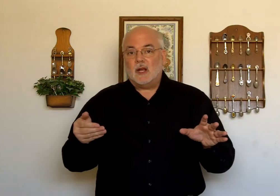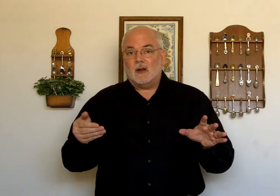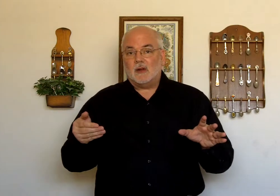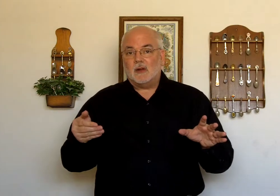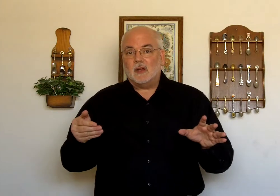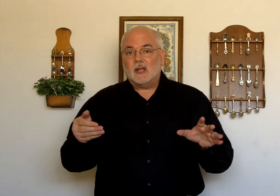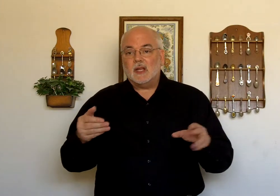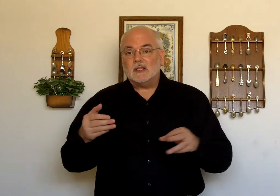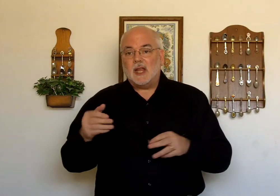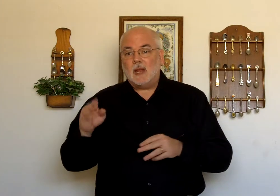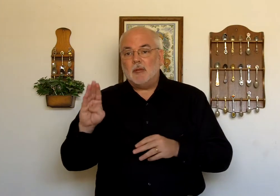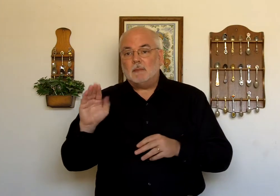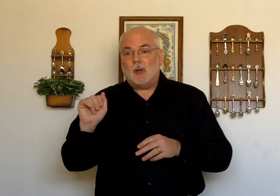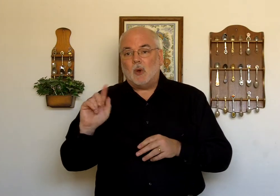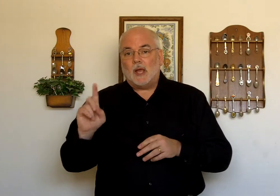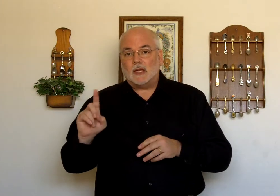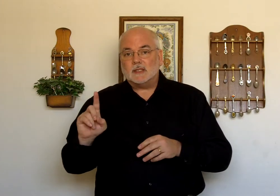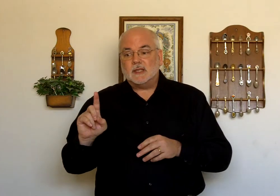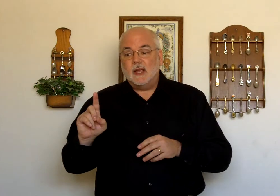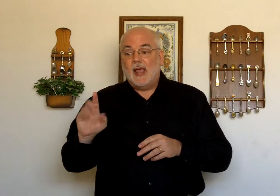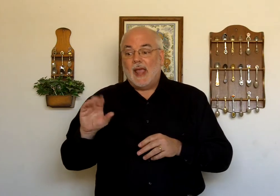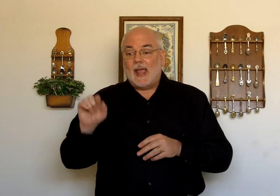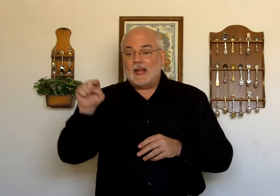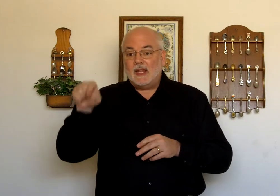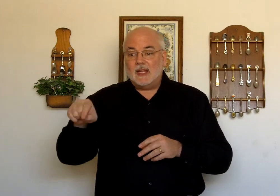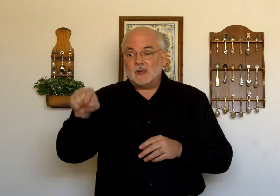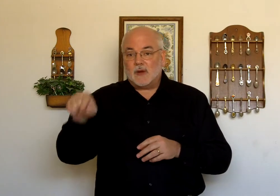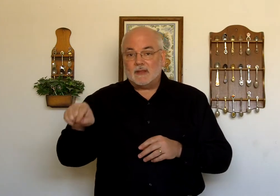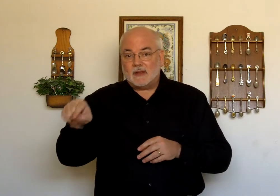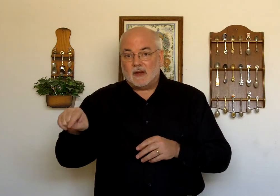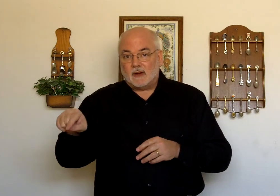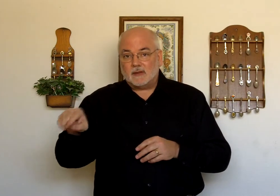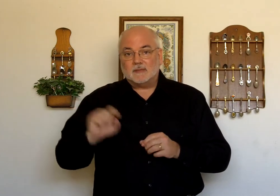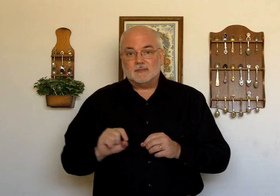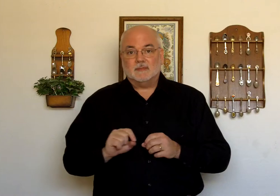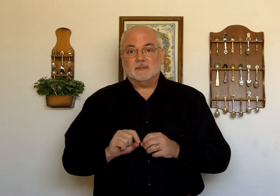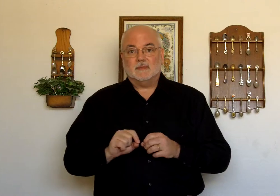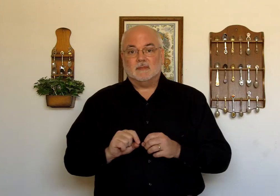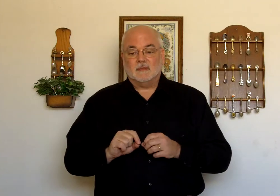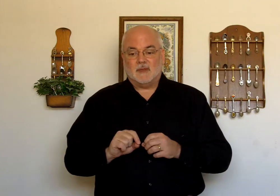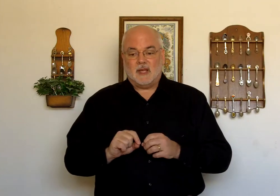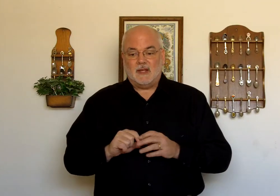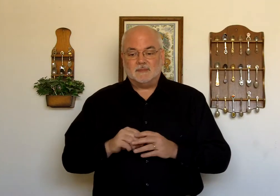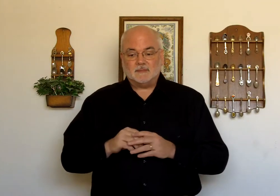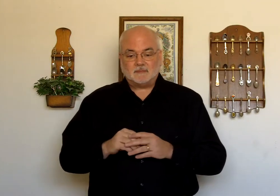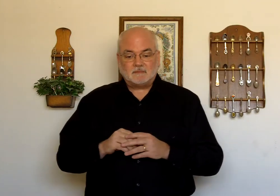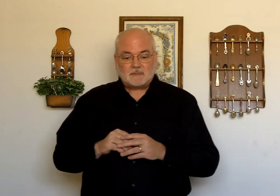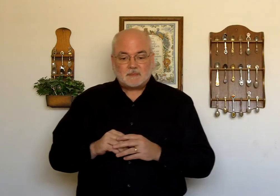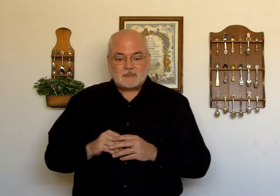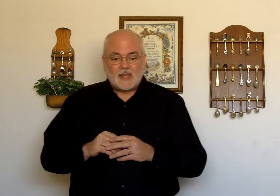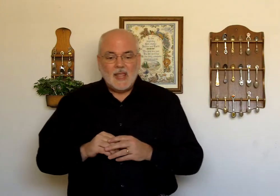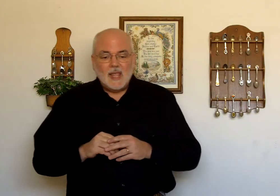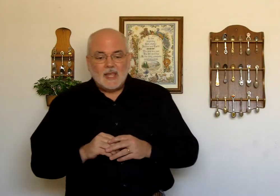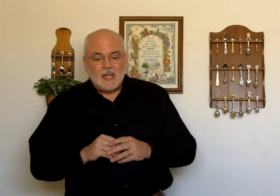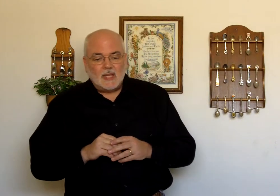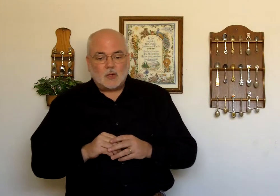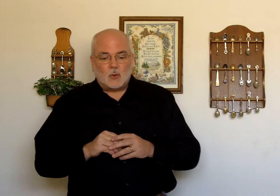character. His name is Boaz. And he is right there. Okay? He is a